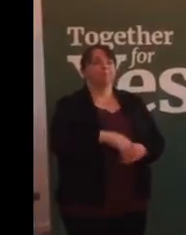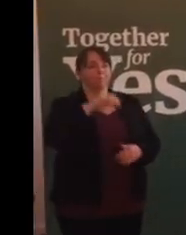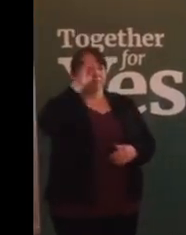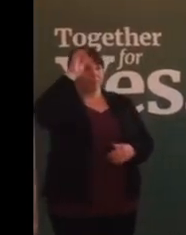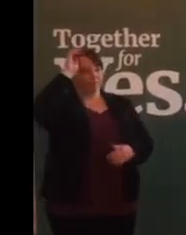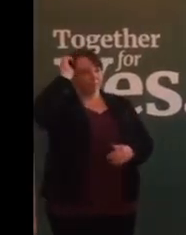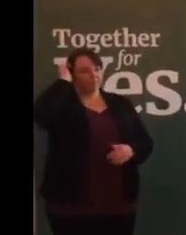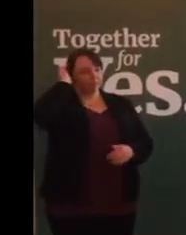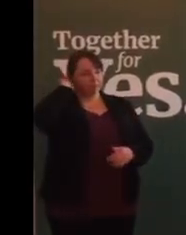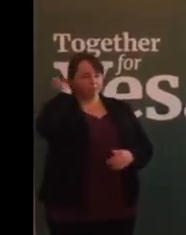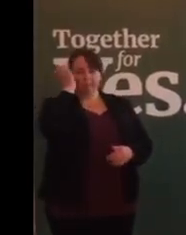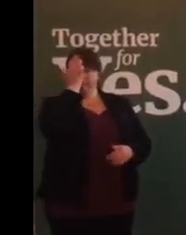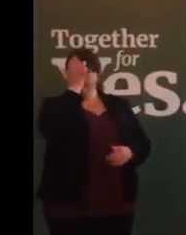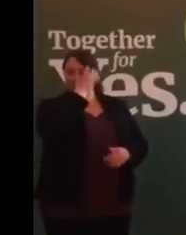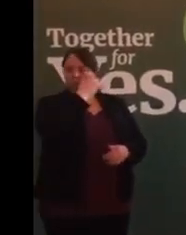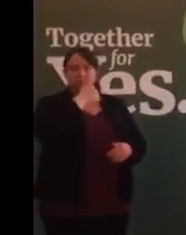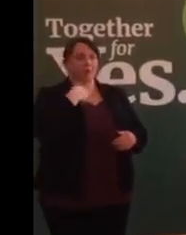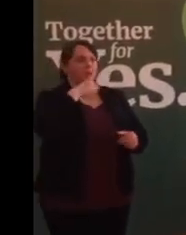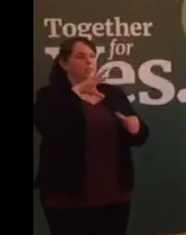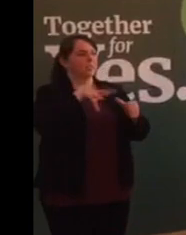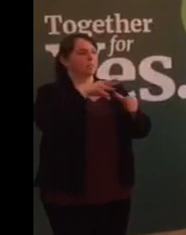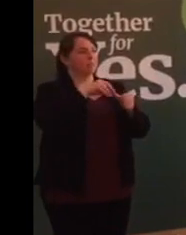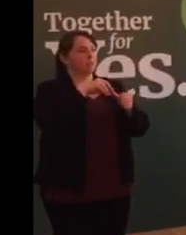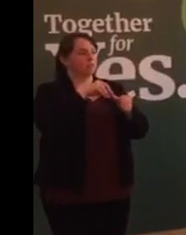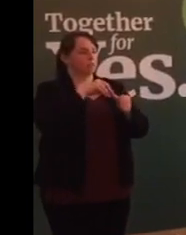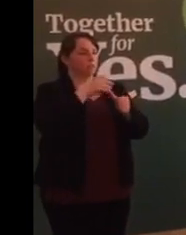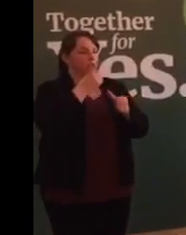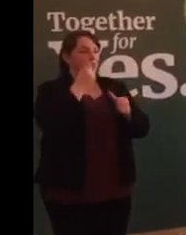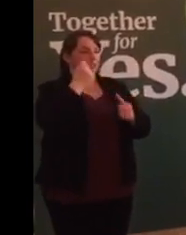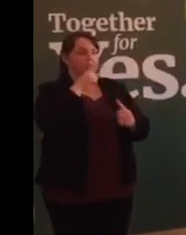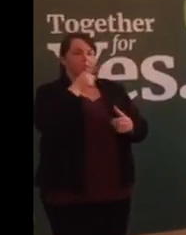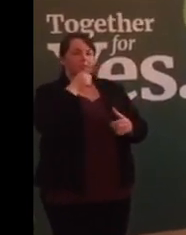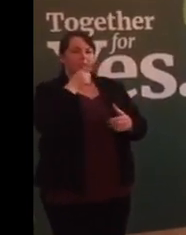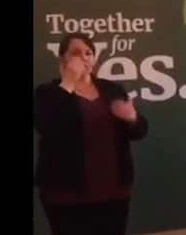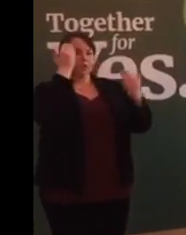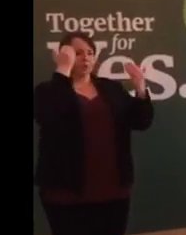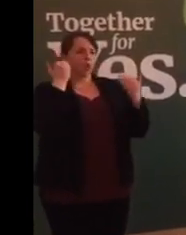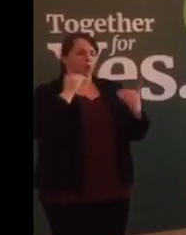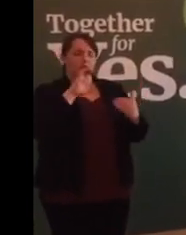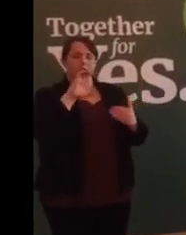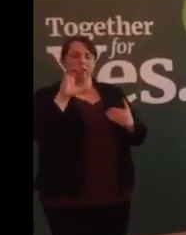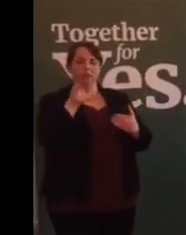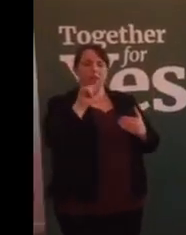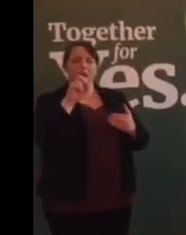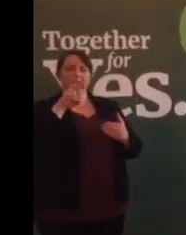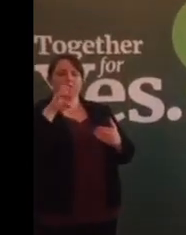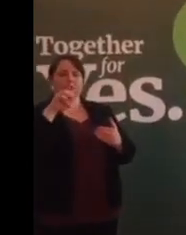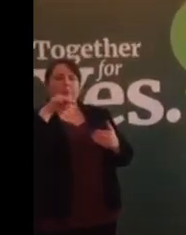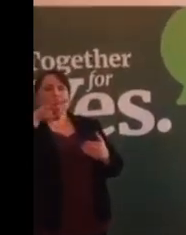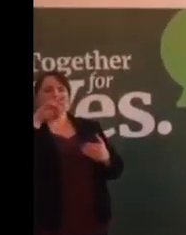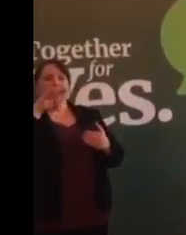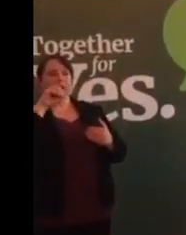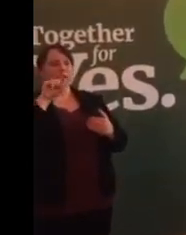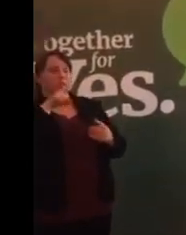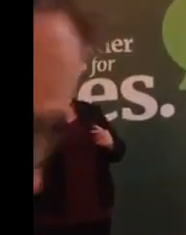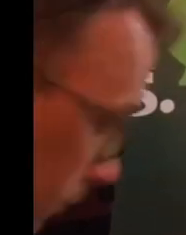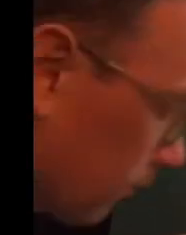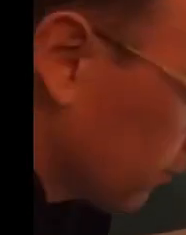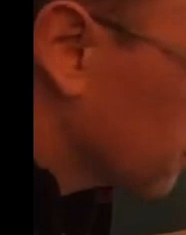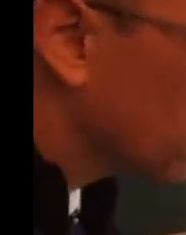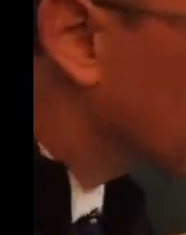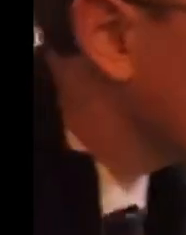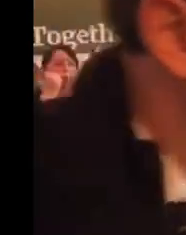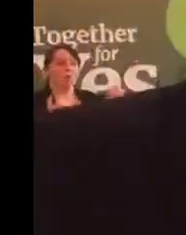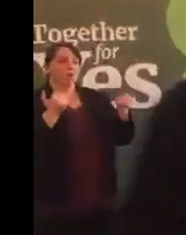Our special guest speaker is Judge Catherine McGinnis. She's a former Supreme Court